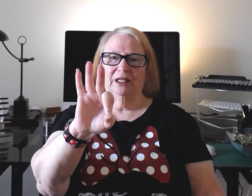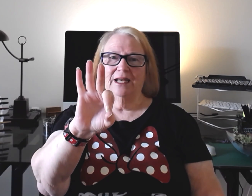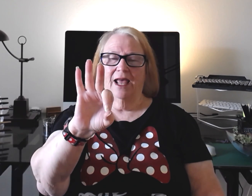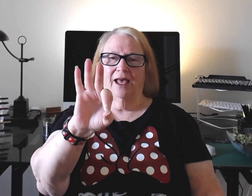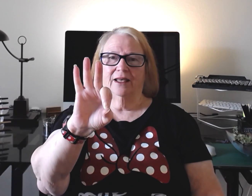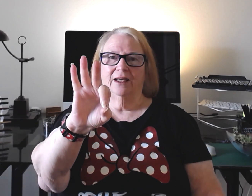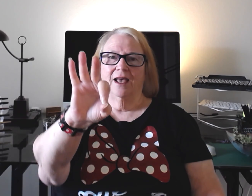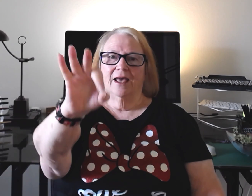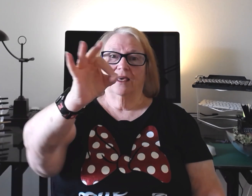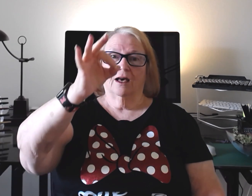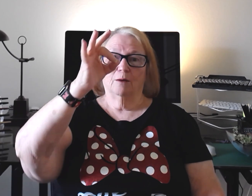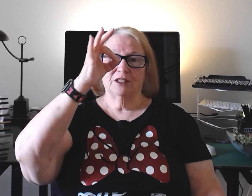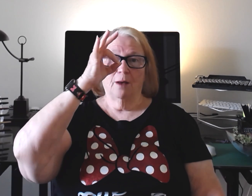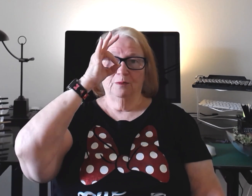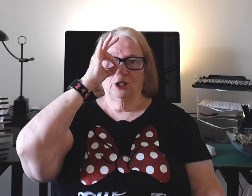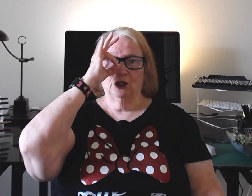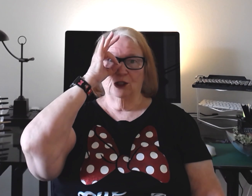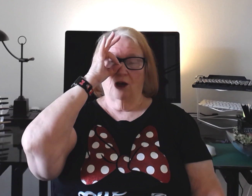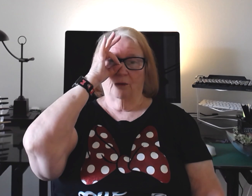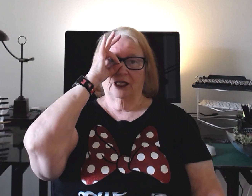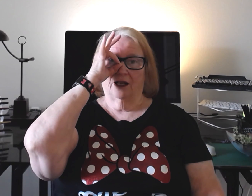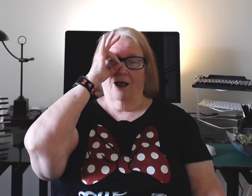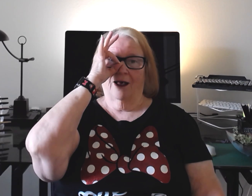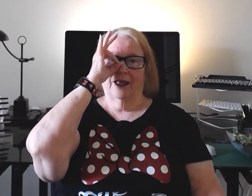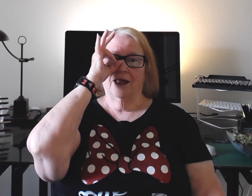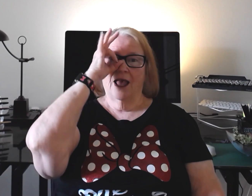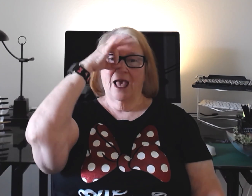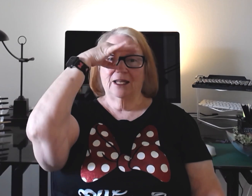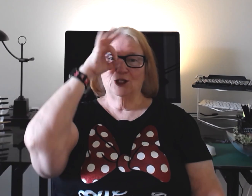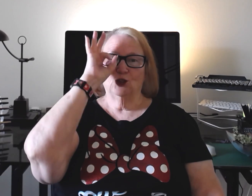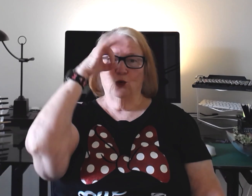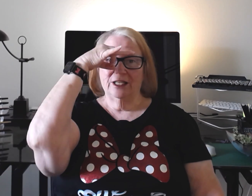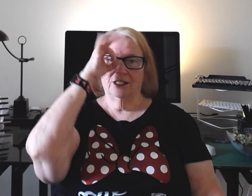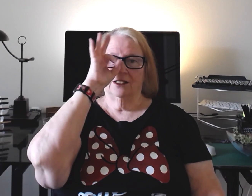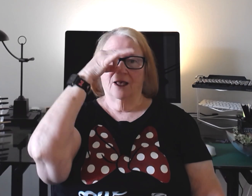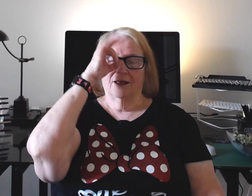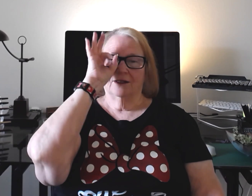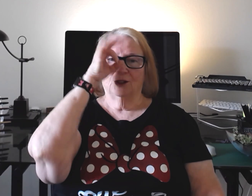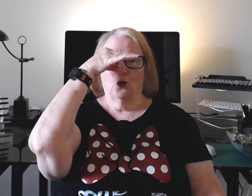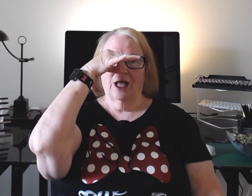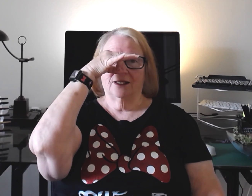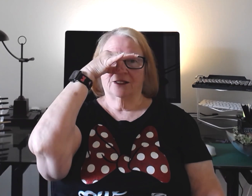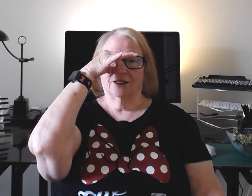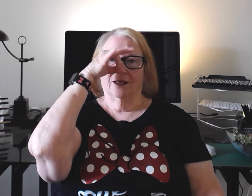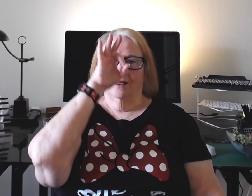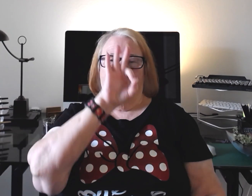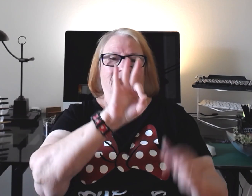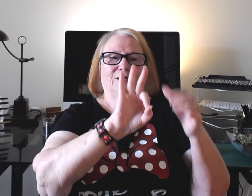hand. It comes up to your dominant eye and it twists twice. Your